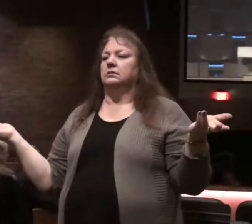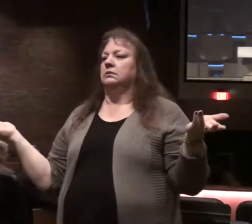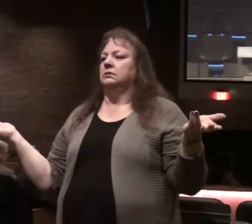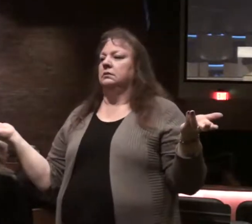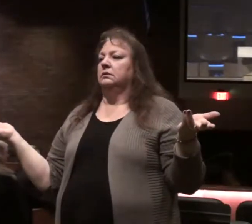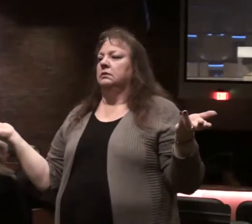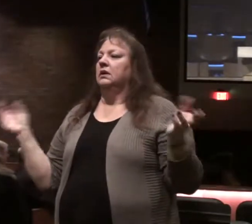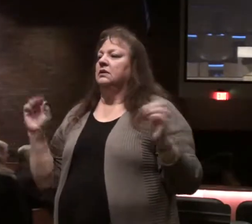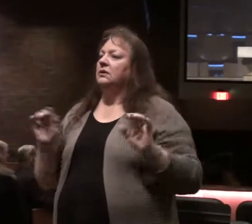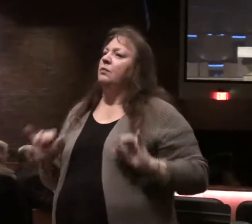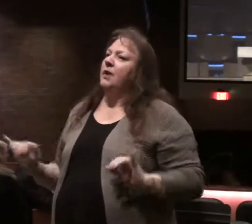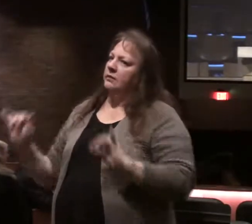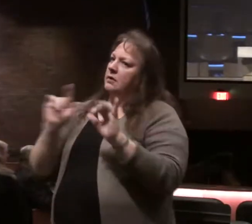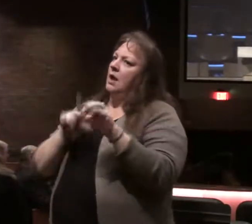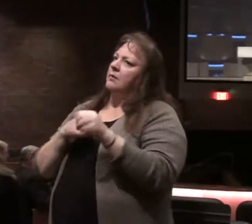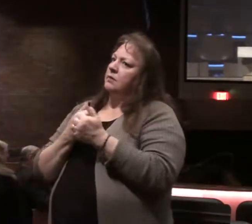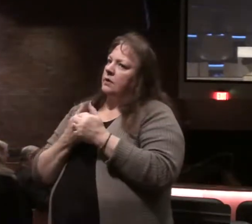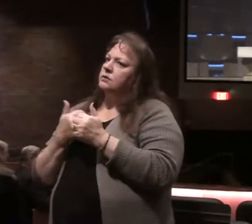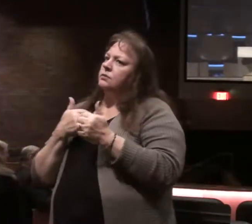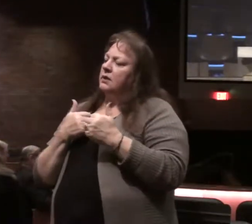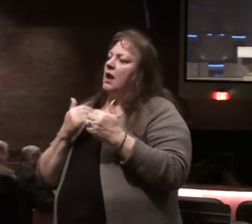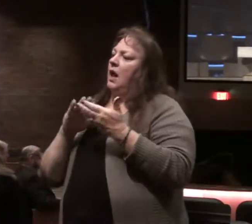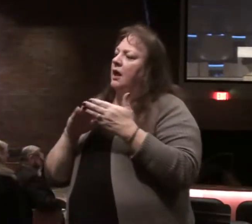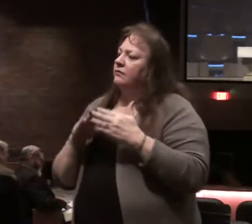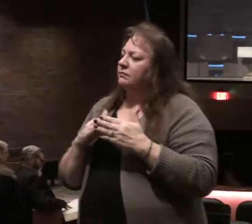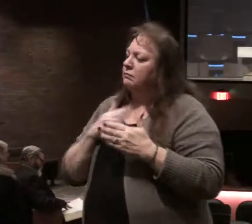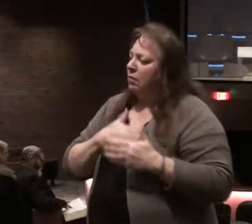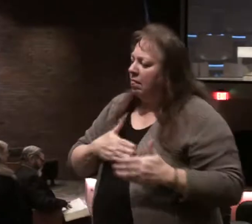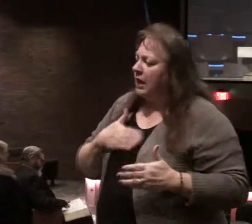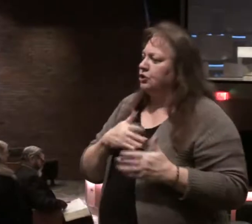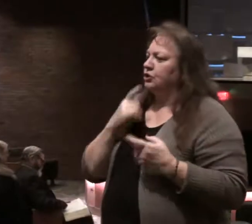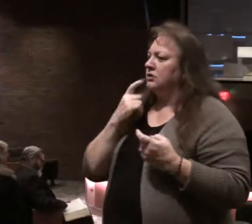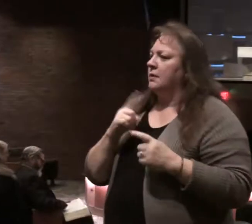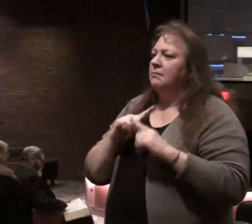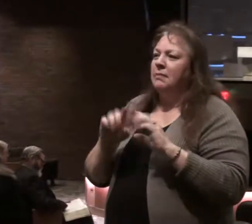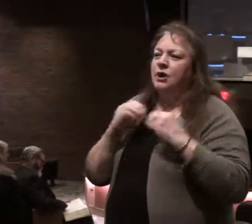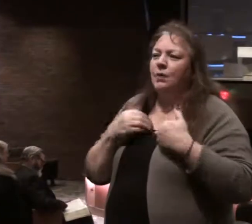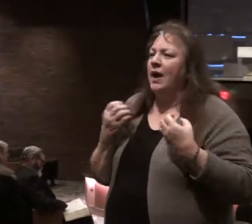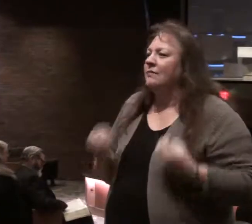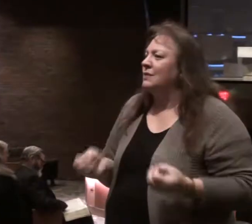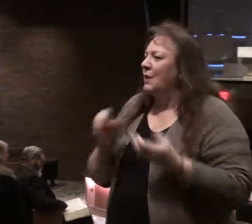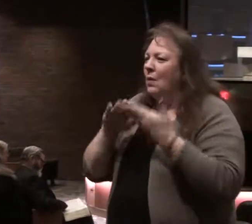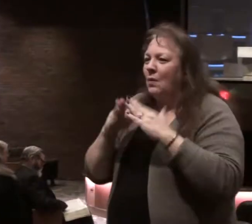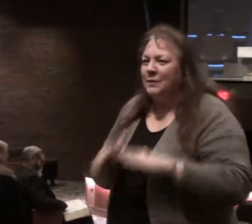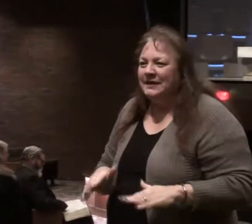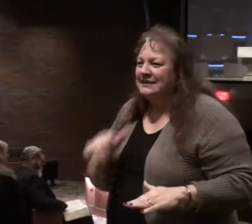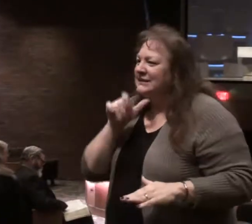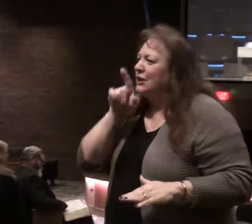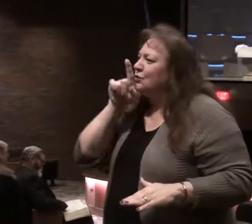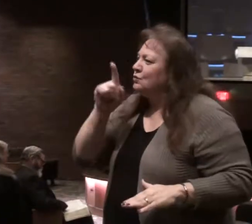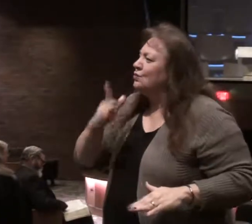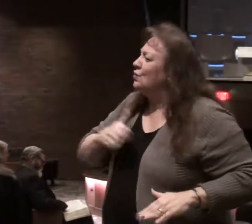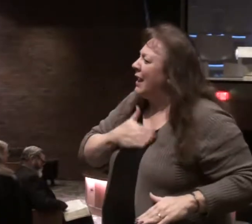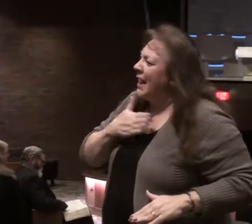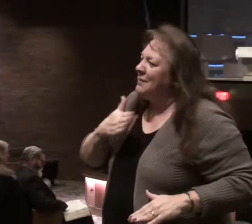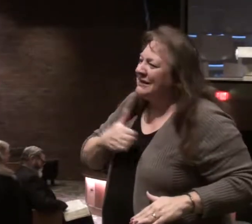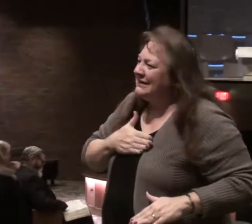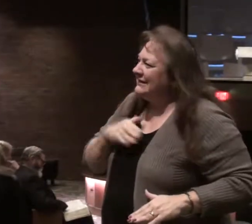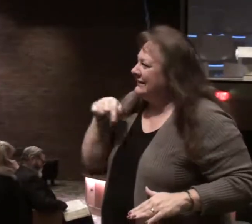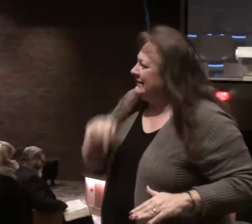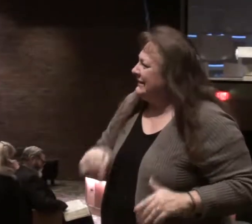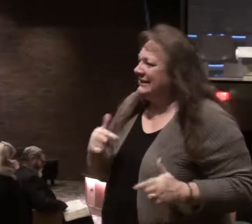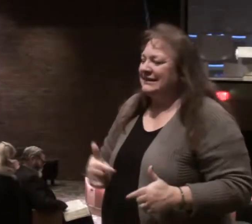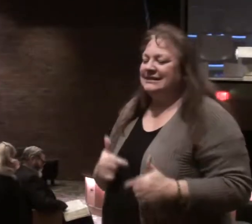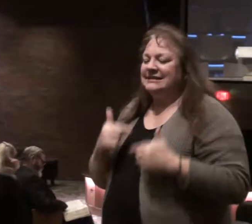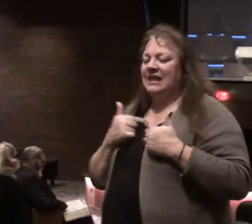God's common grace, and there is a passing pleasure in sin, but there's not peace. There's not true happiness in this life.